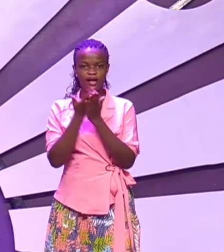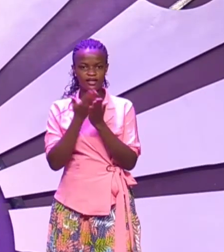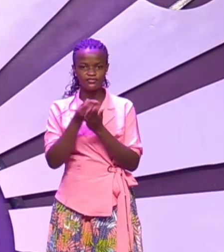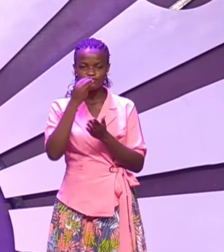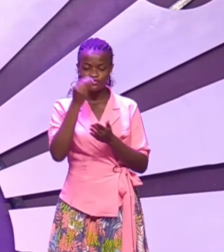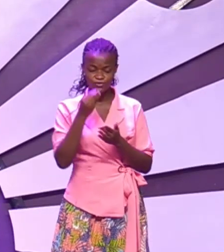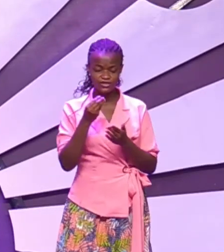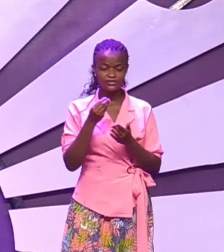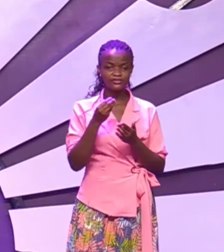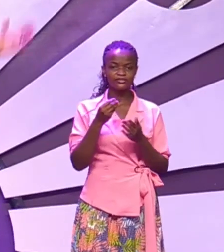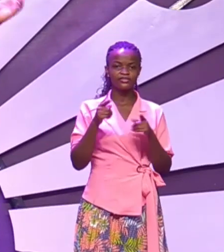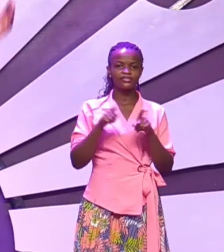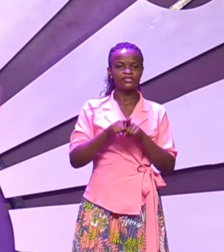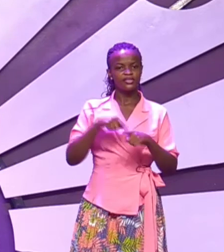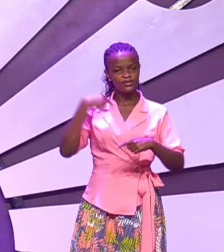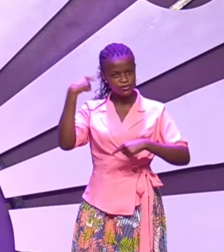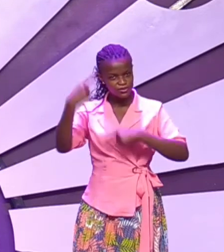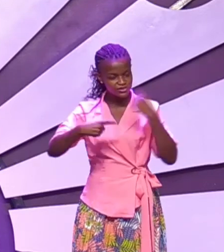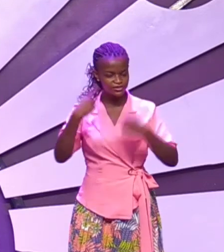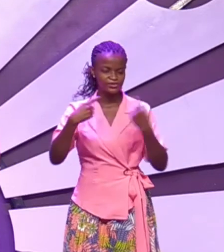food and moved on